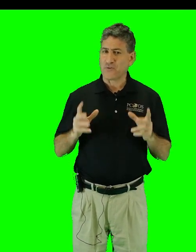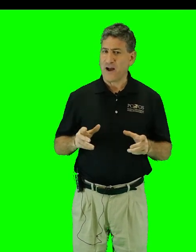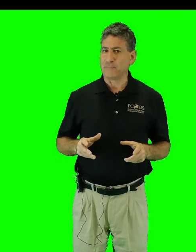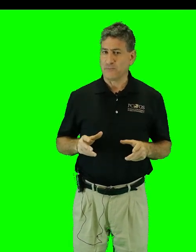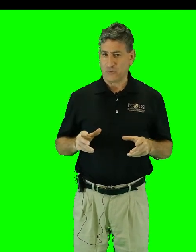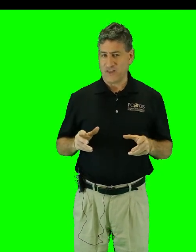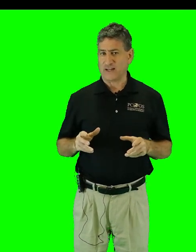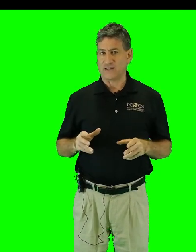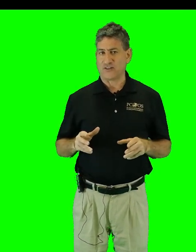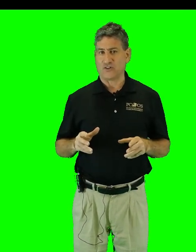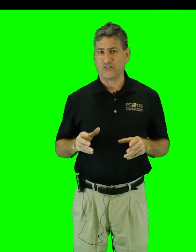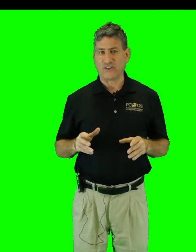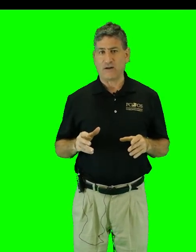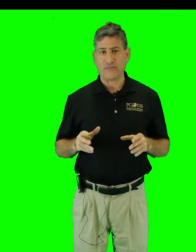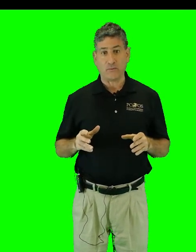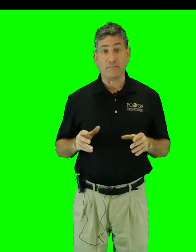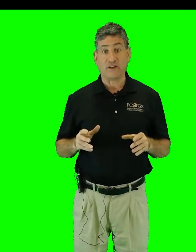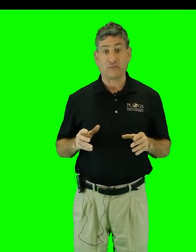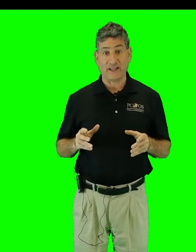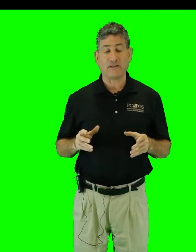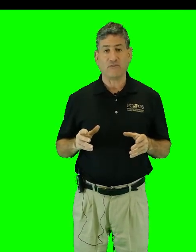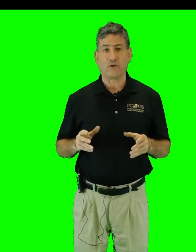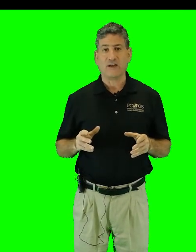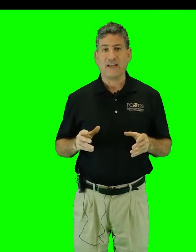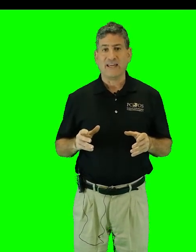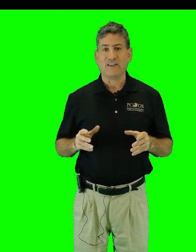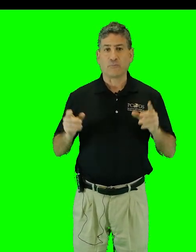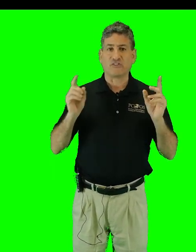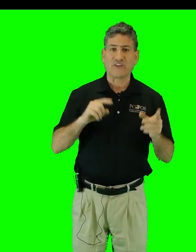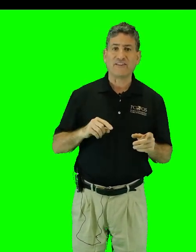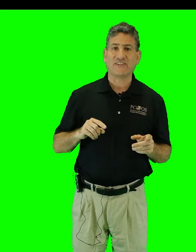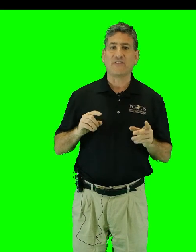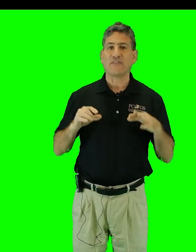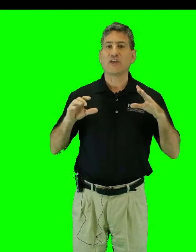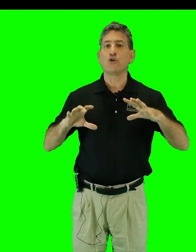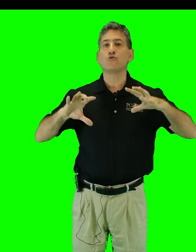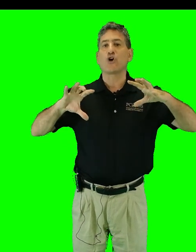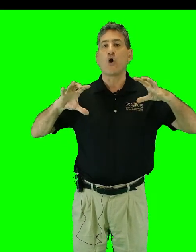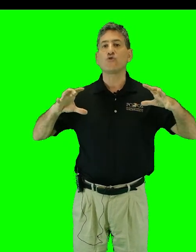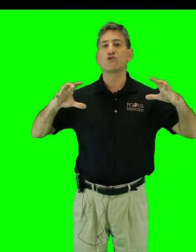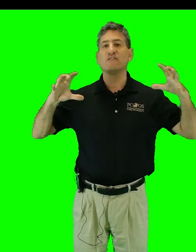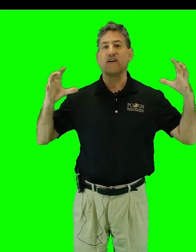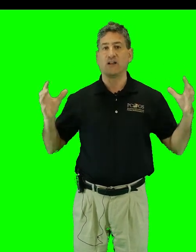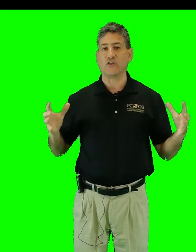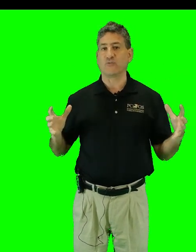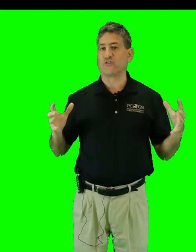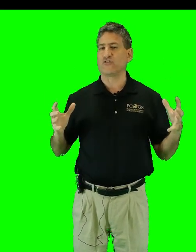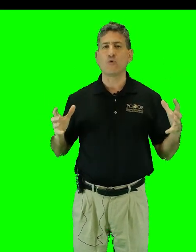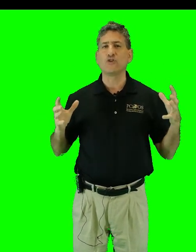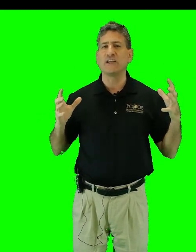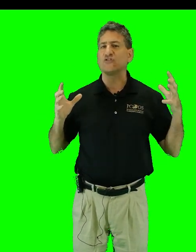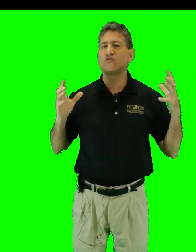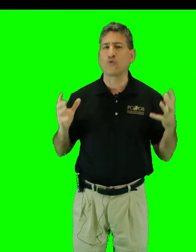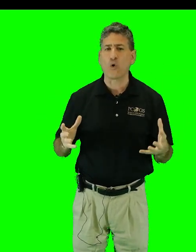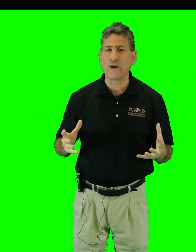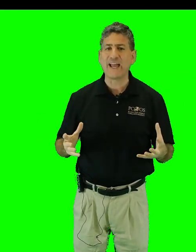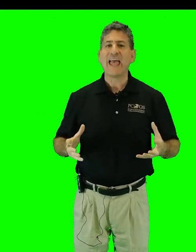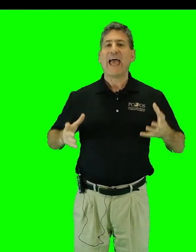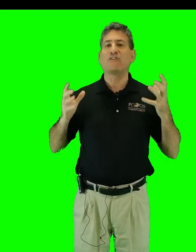problems with the ecological south that we must plan for is precisely that the huge ocean volumes are so good at storing and